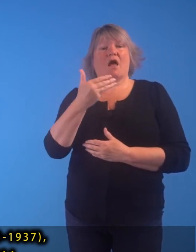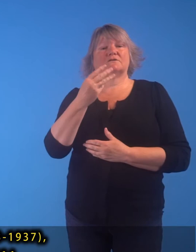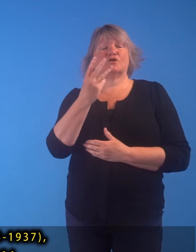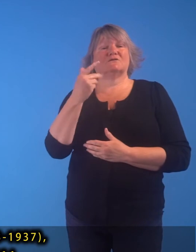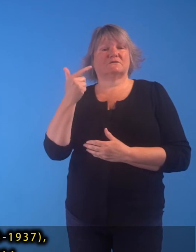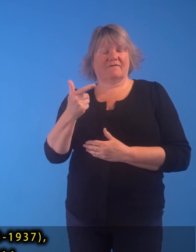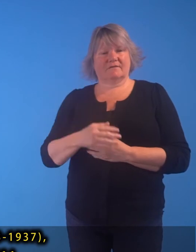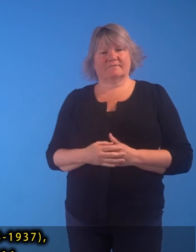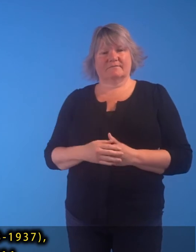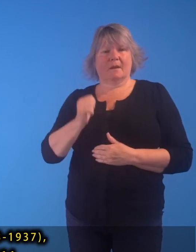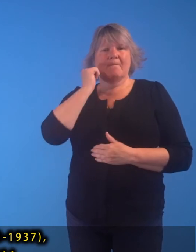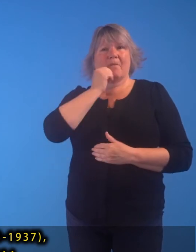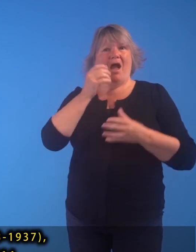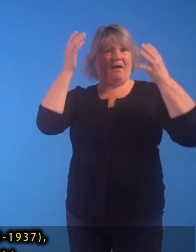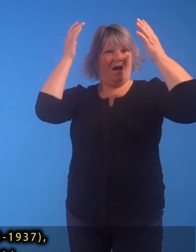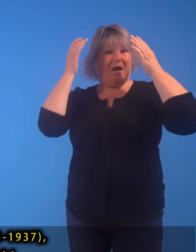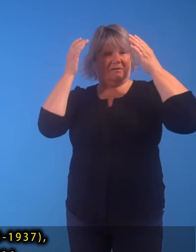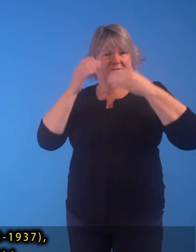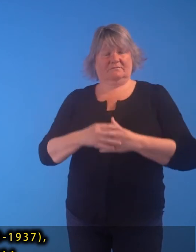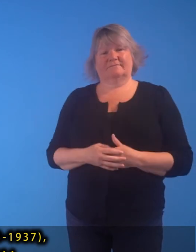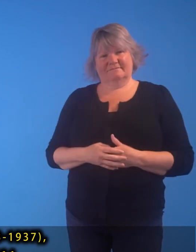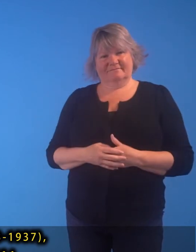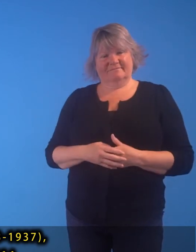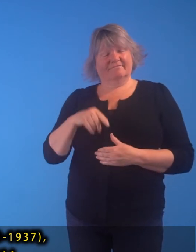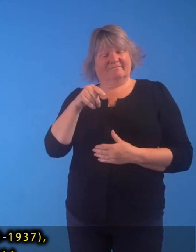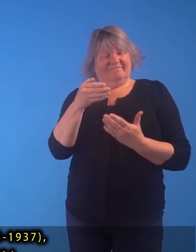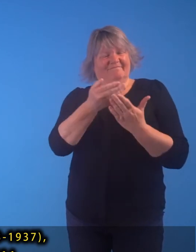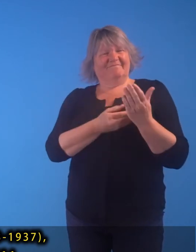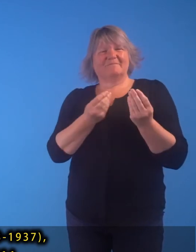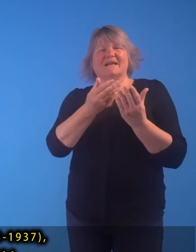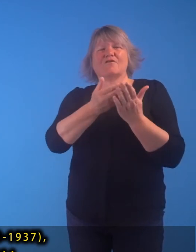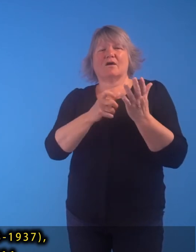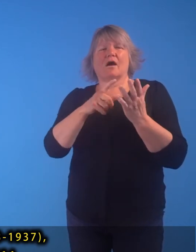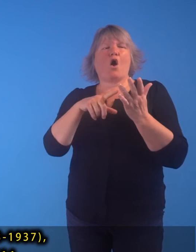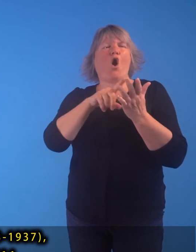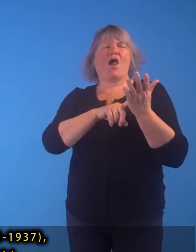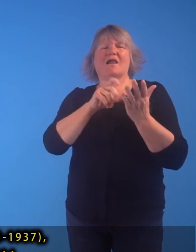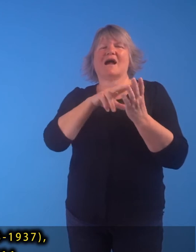The Black Hat, Oil on Canvas, 1914.